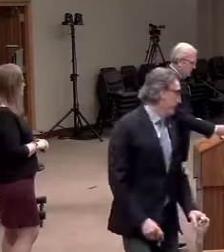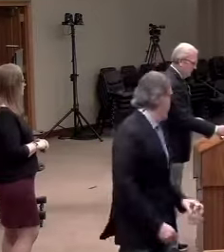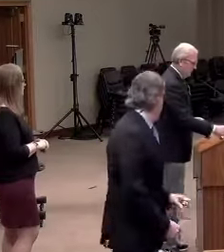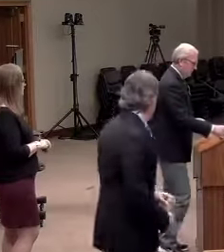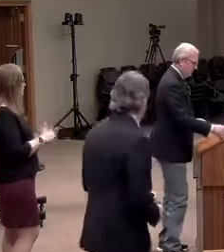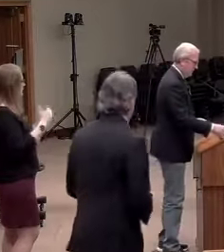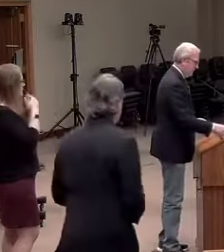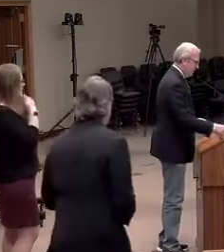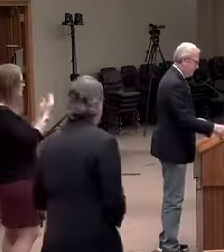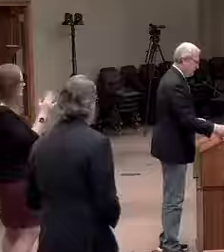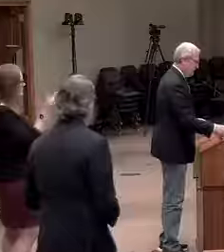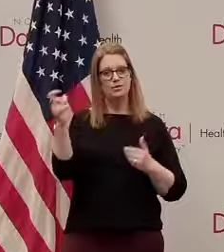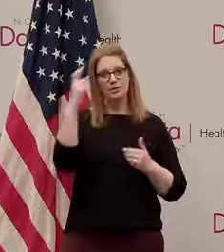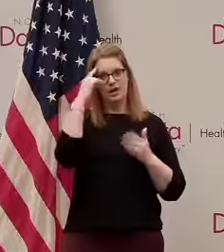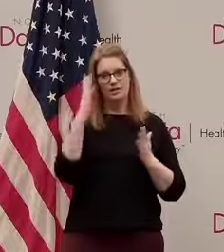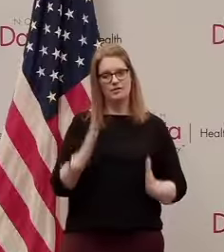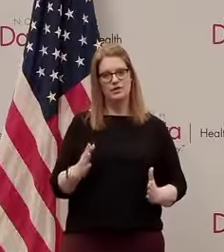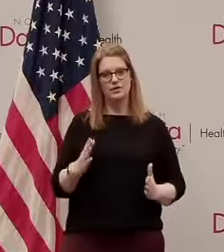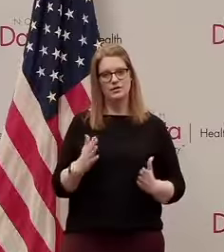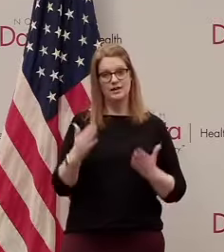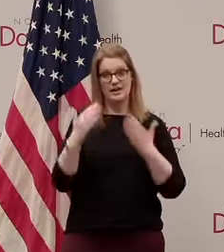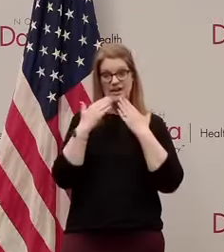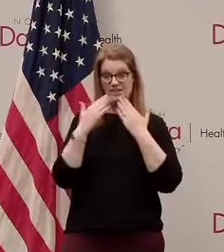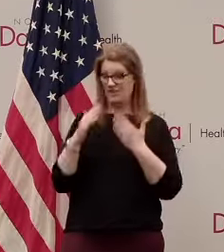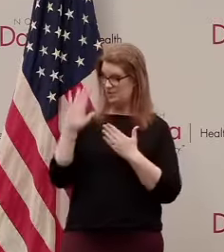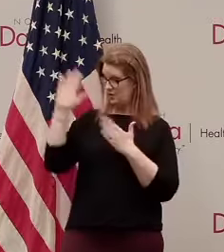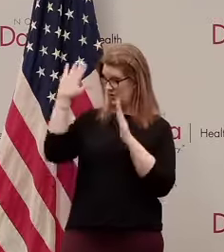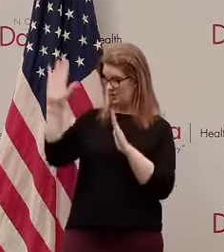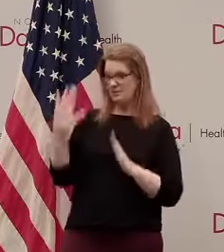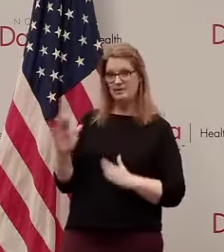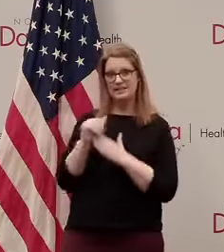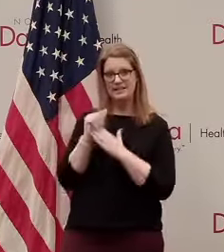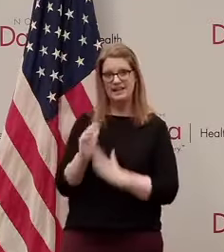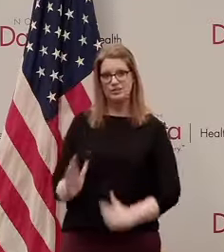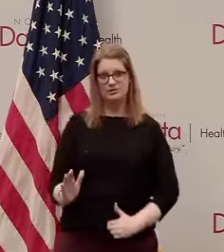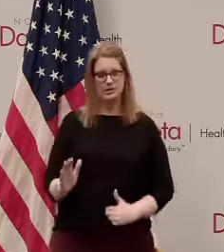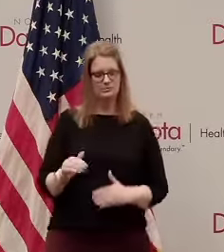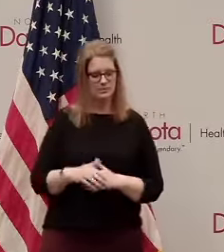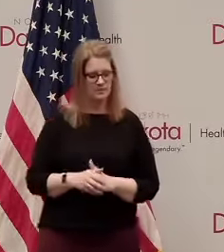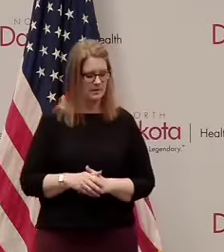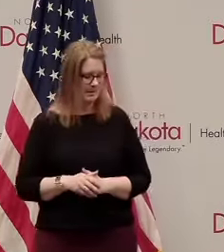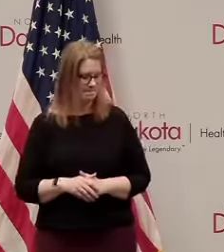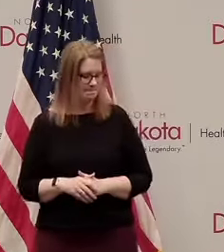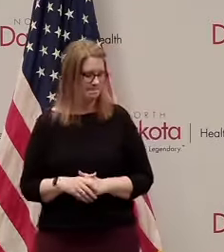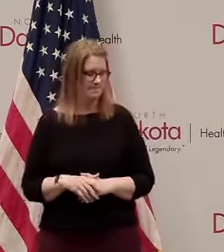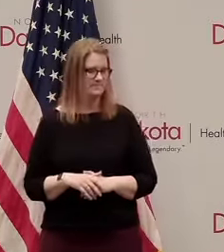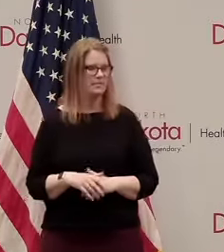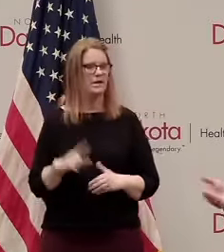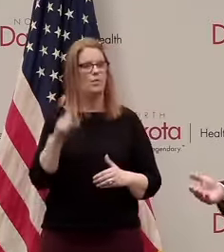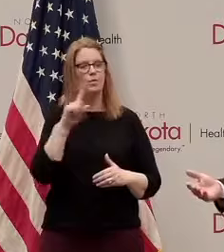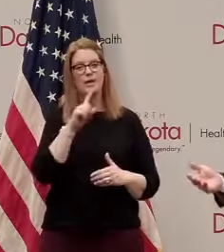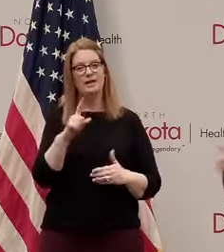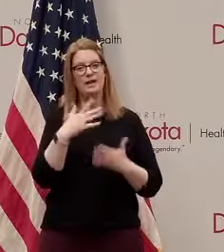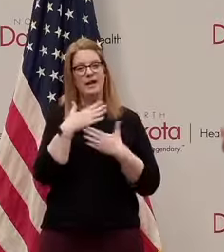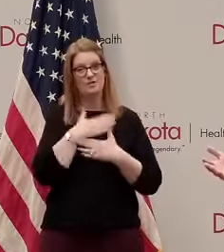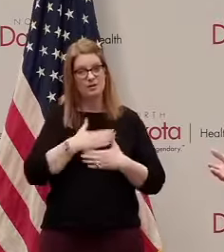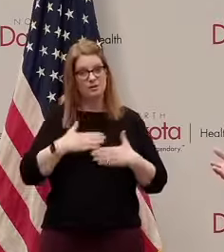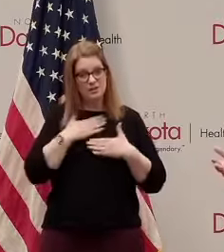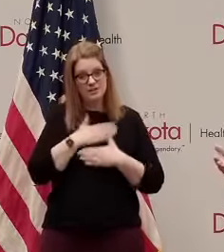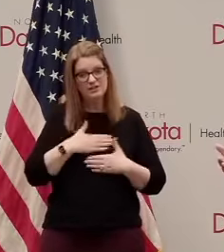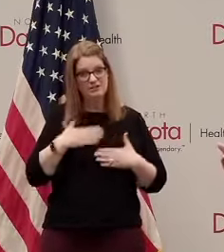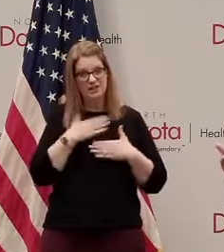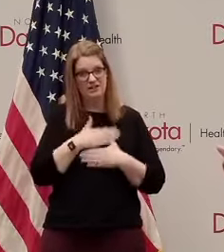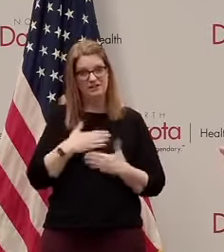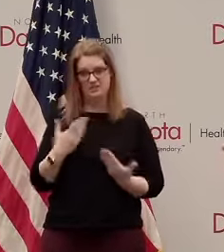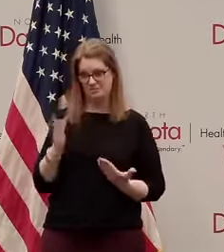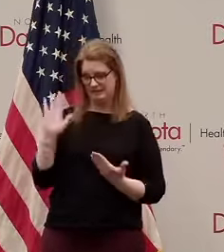Thank you Governor for the opportunity. Thank you for your incredible leadership. One of the things I have to say that I have appreciated most about the job lately